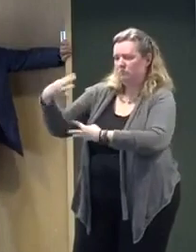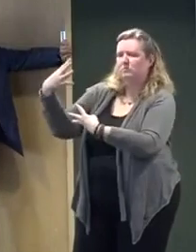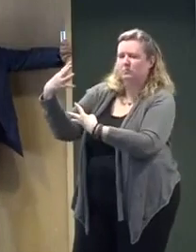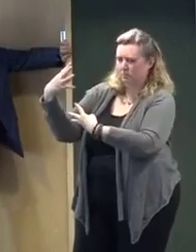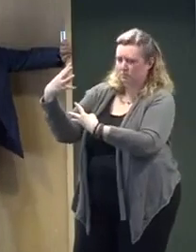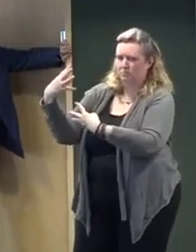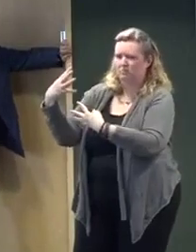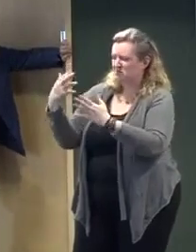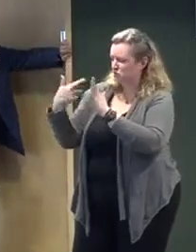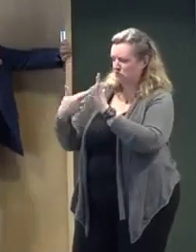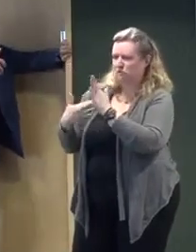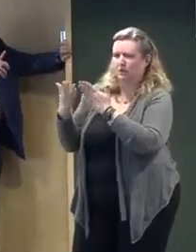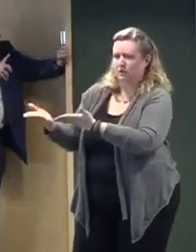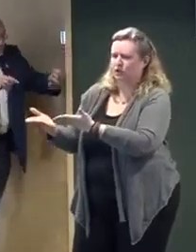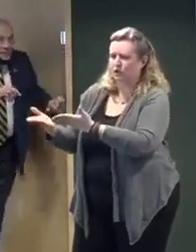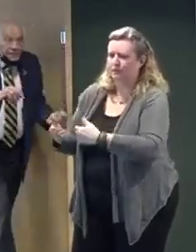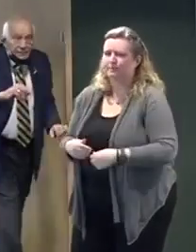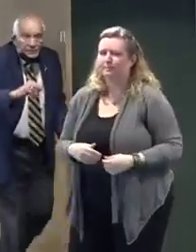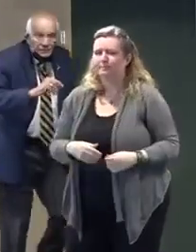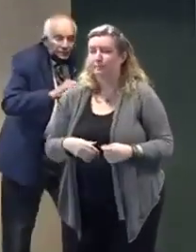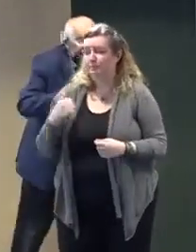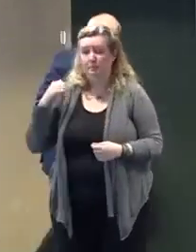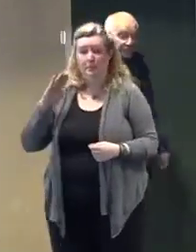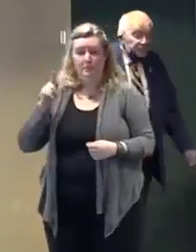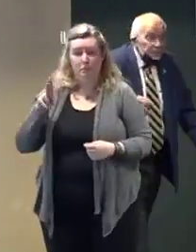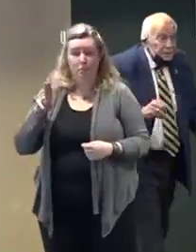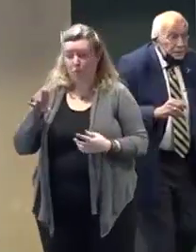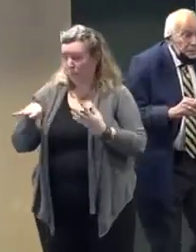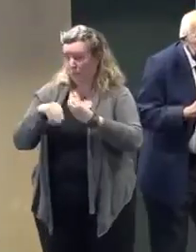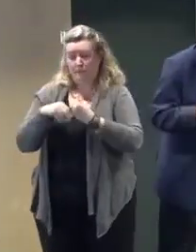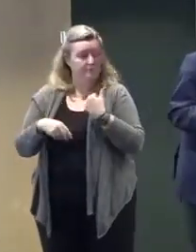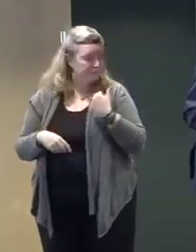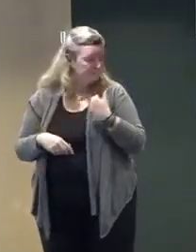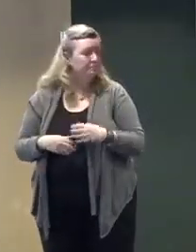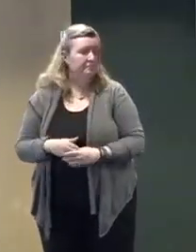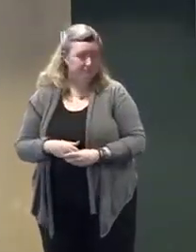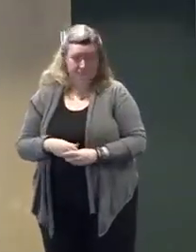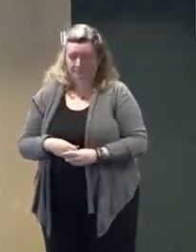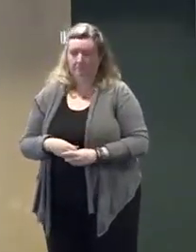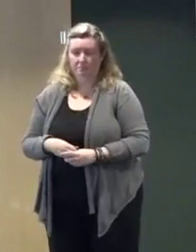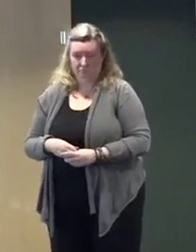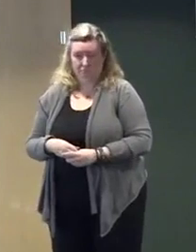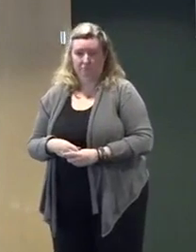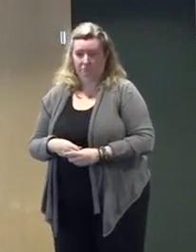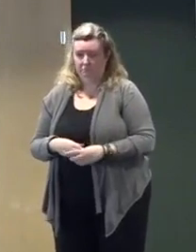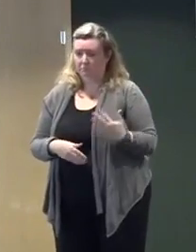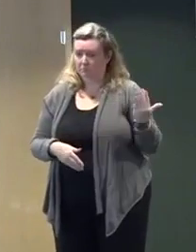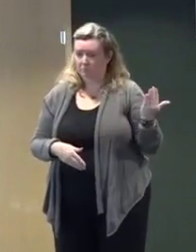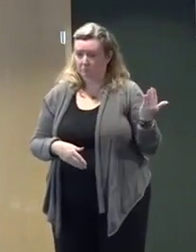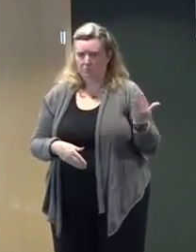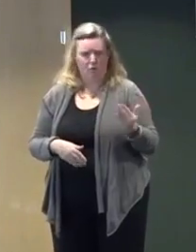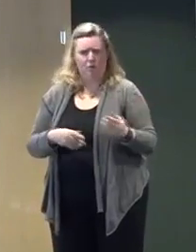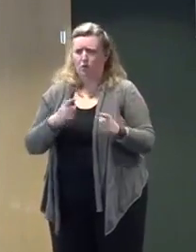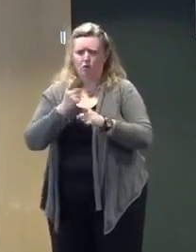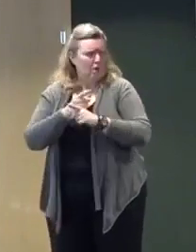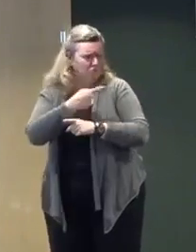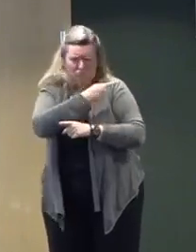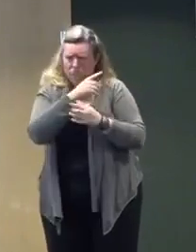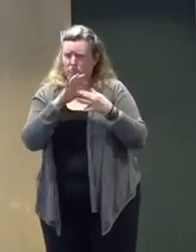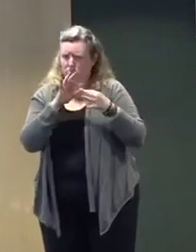Thank you. If I could just add something to that. If I may, as Pat said, the utilities